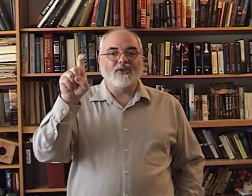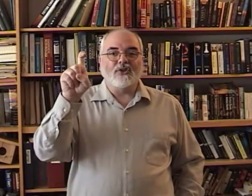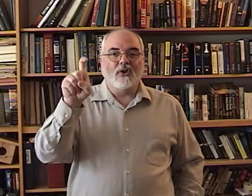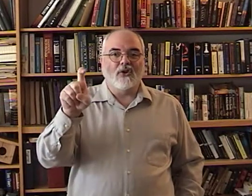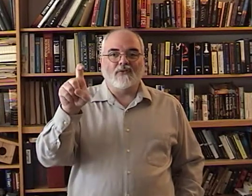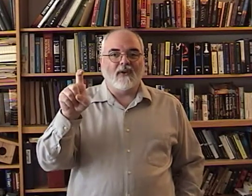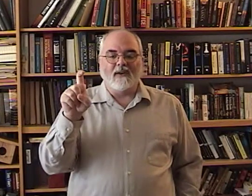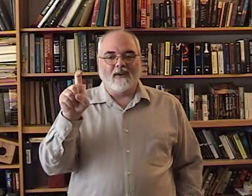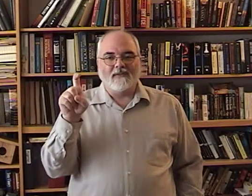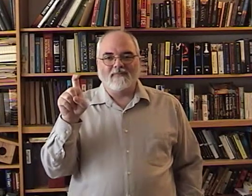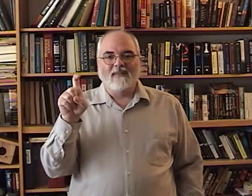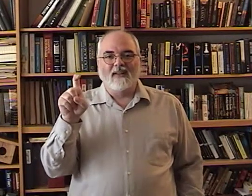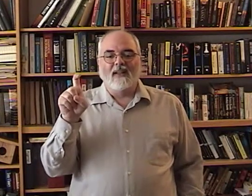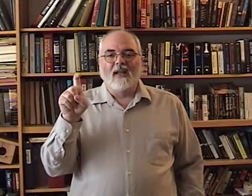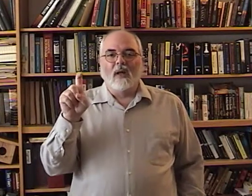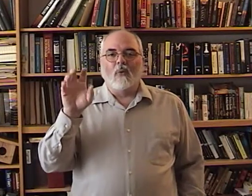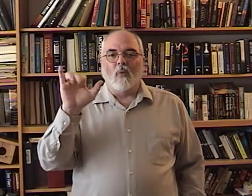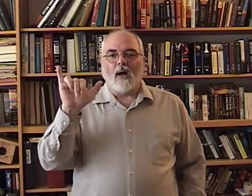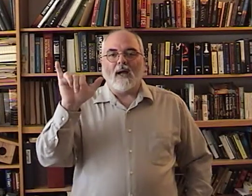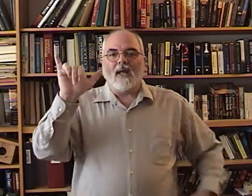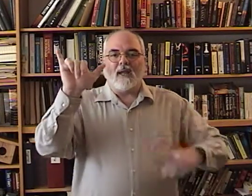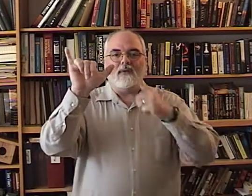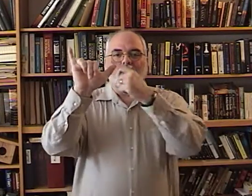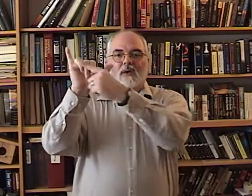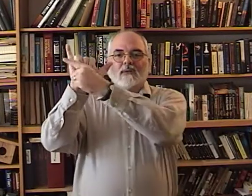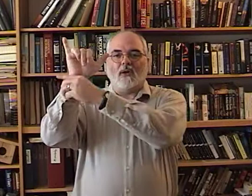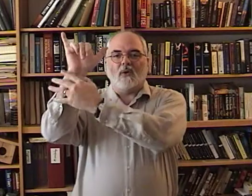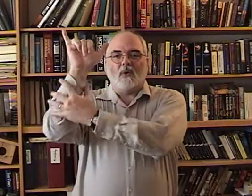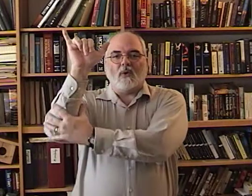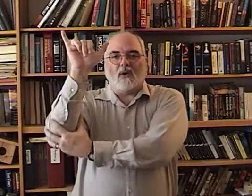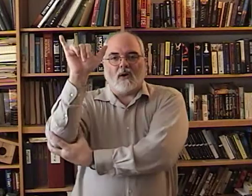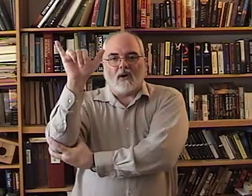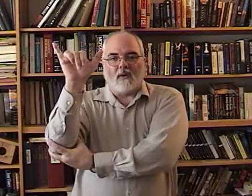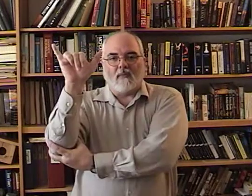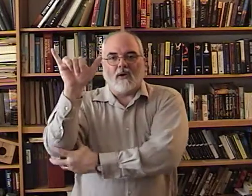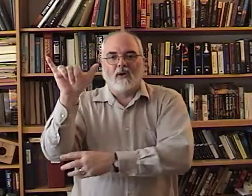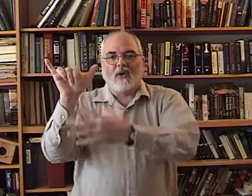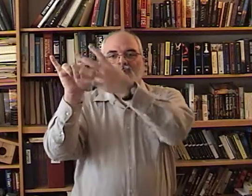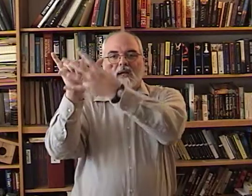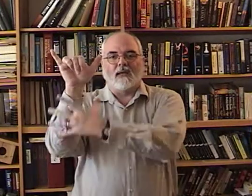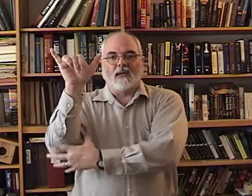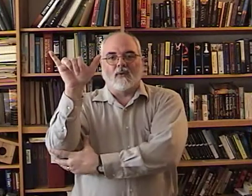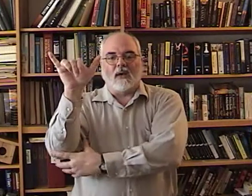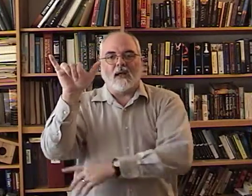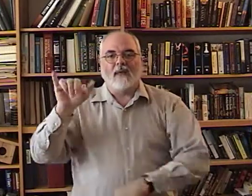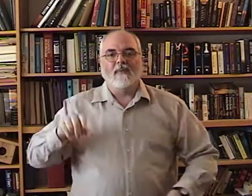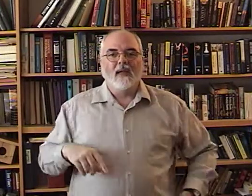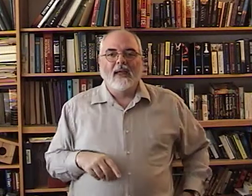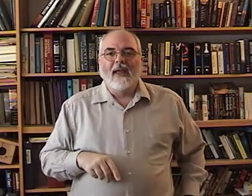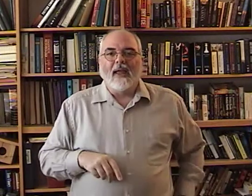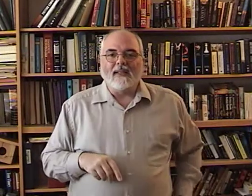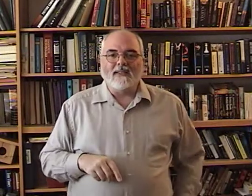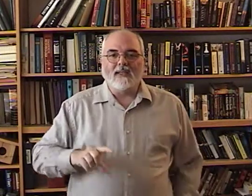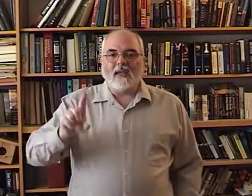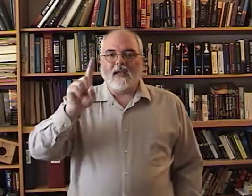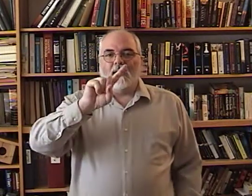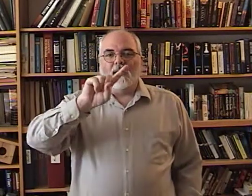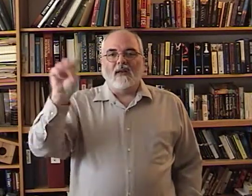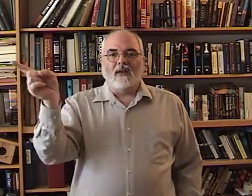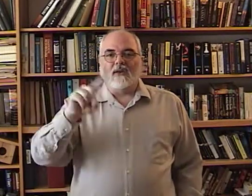just a hooked finger. Y. If you look at the whole arm. Looks like the letter Y. And Z. You